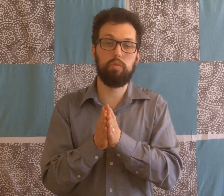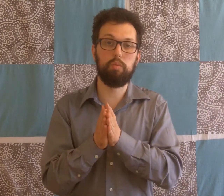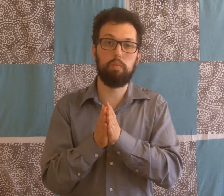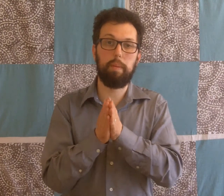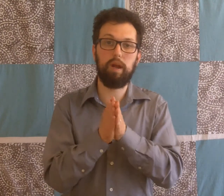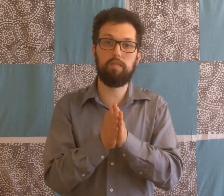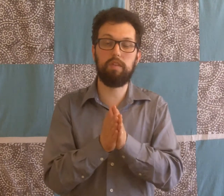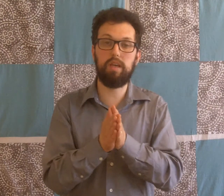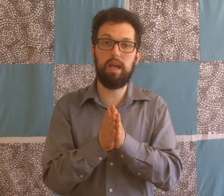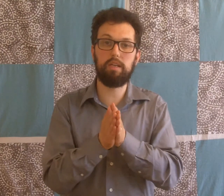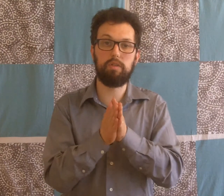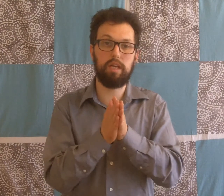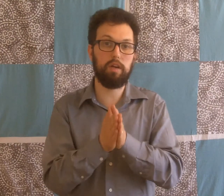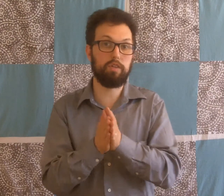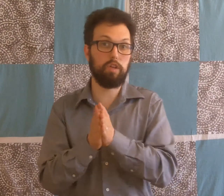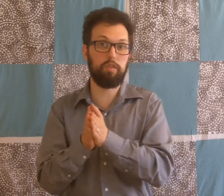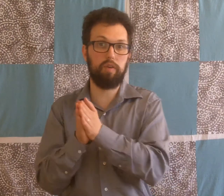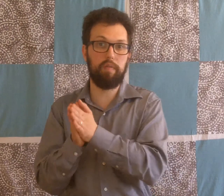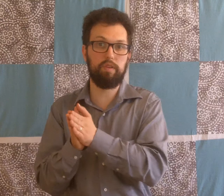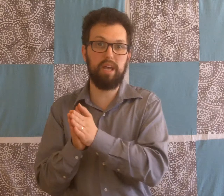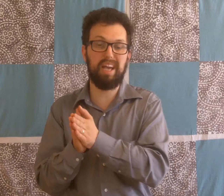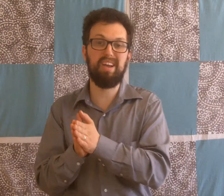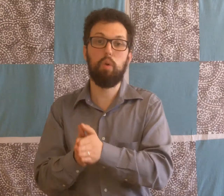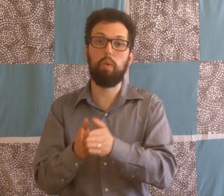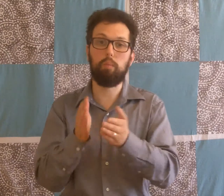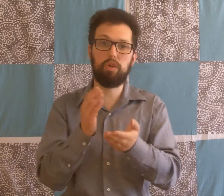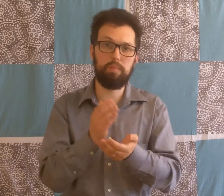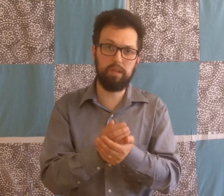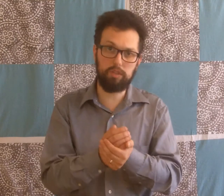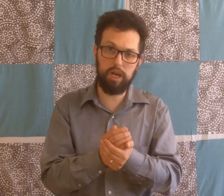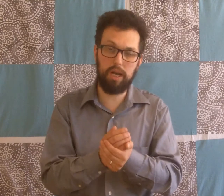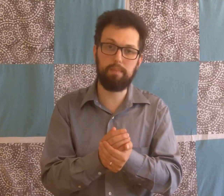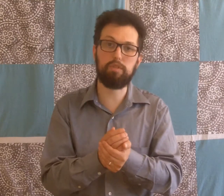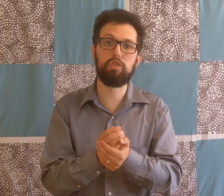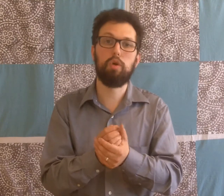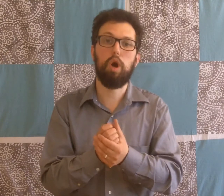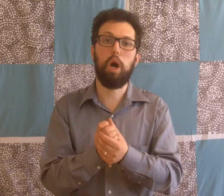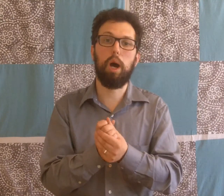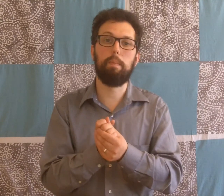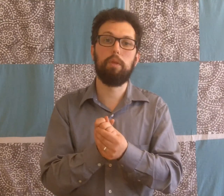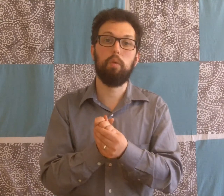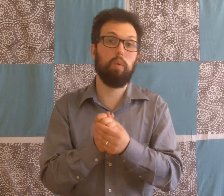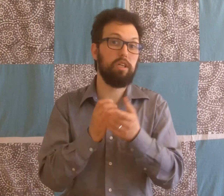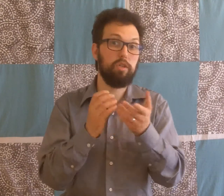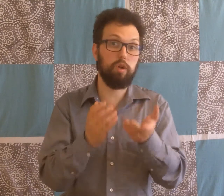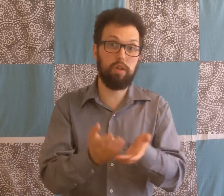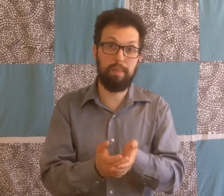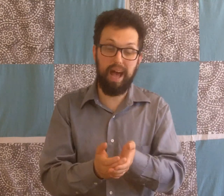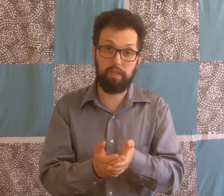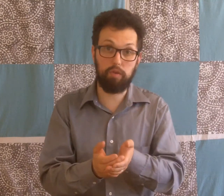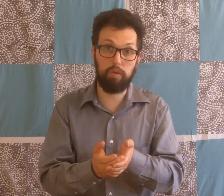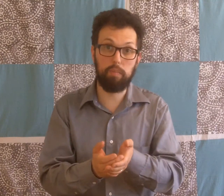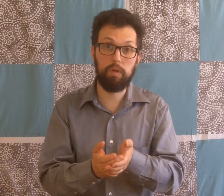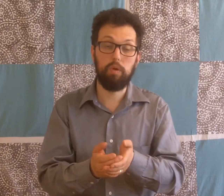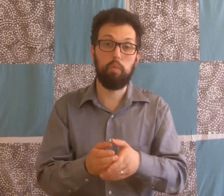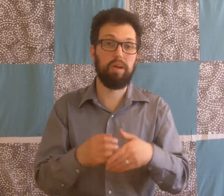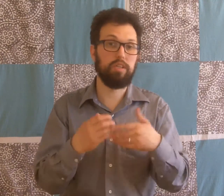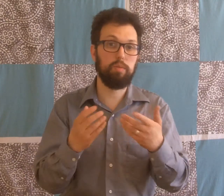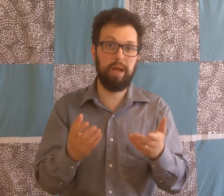prepare for the day, to take care of yourself throughout the day? When were your meal times? When did you go to the bathroom? When did you